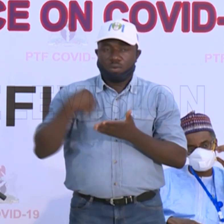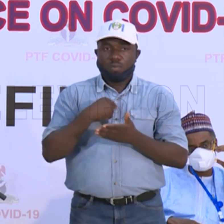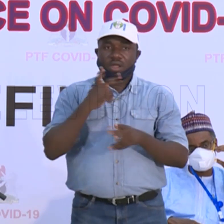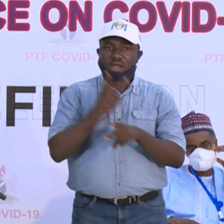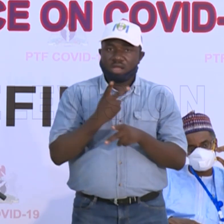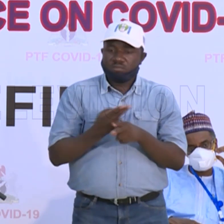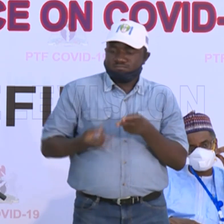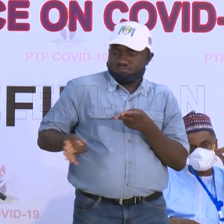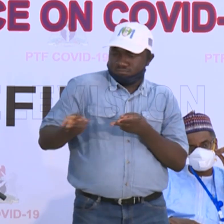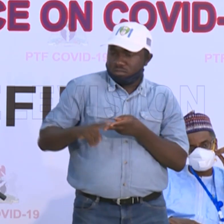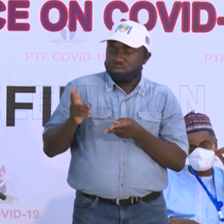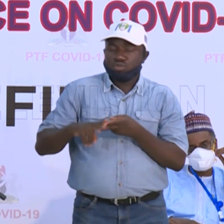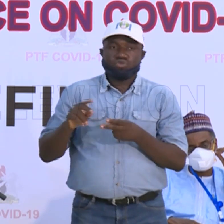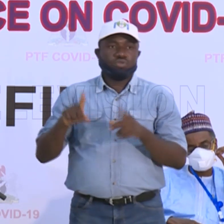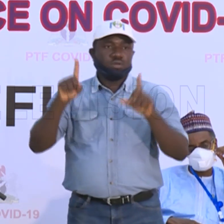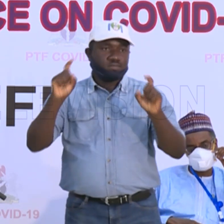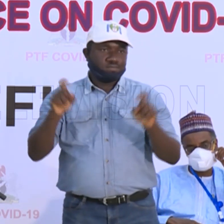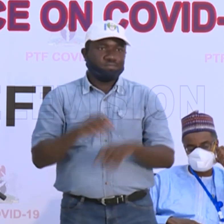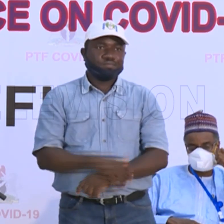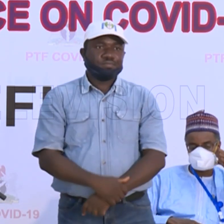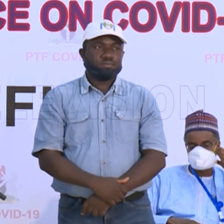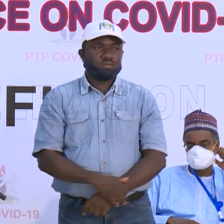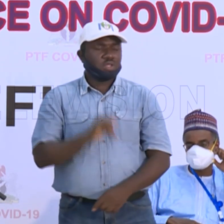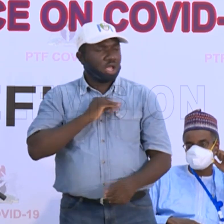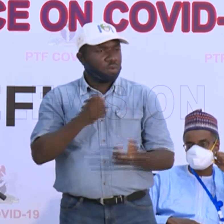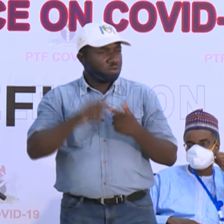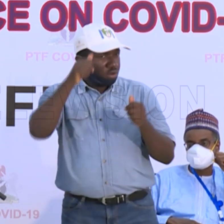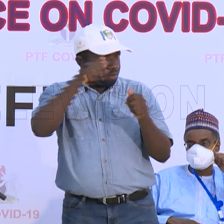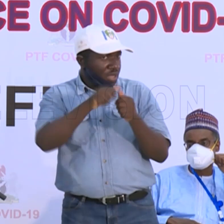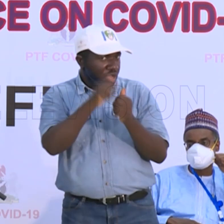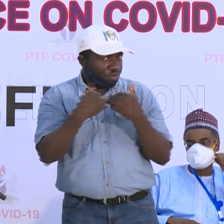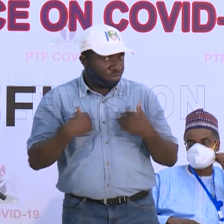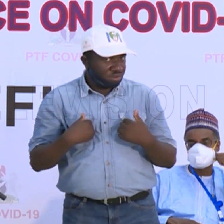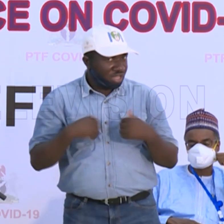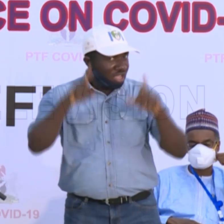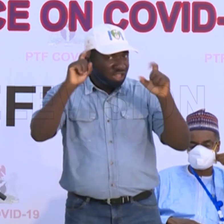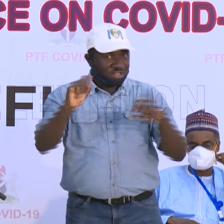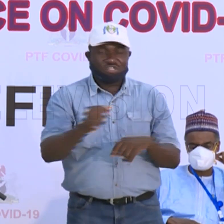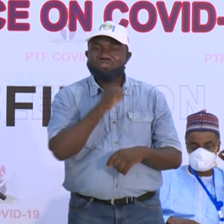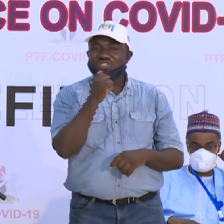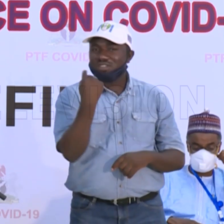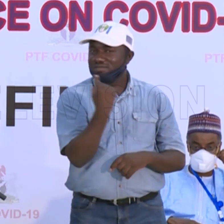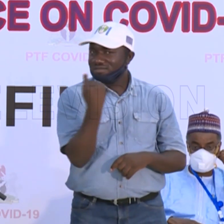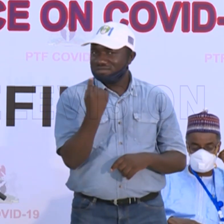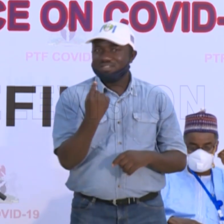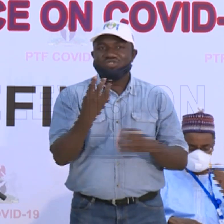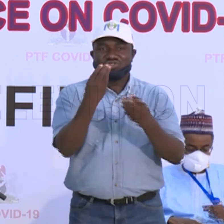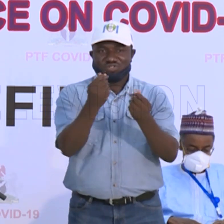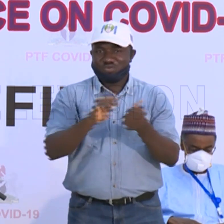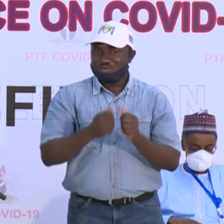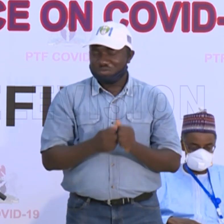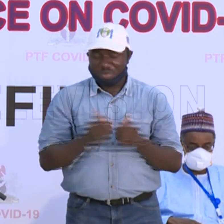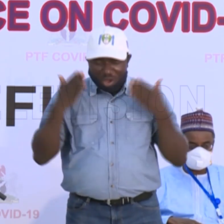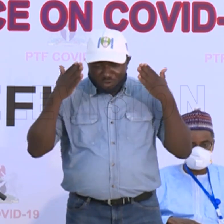in testing. But I want to remind everyone that testing alone is not going to solve this problem. There's a lot of focus on